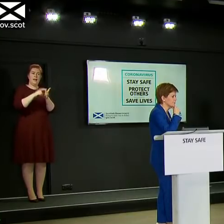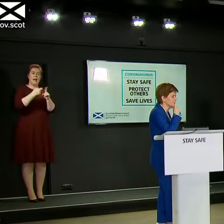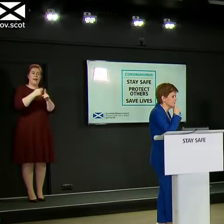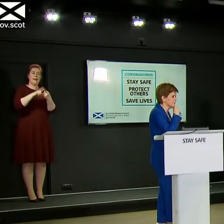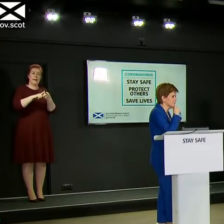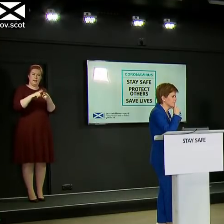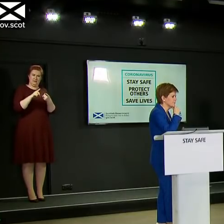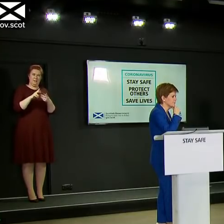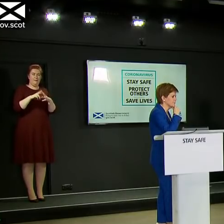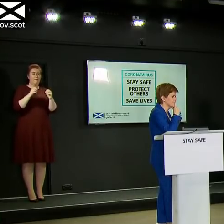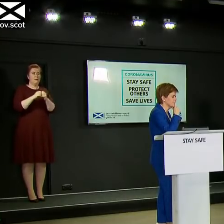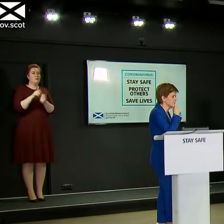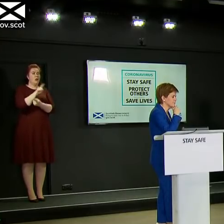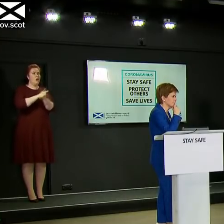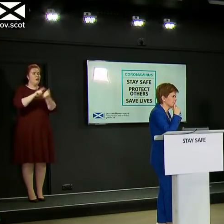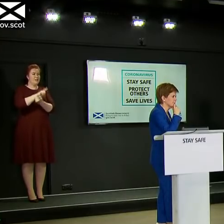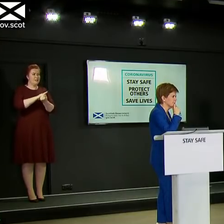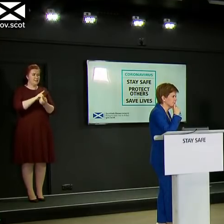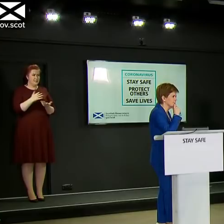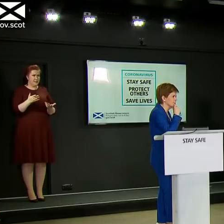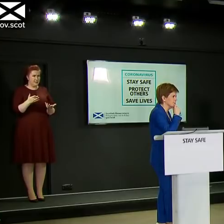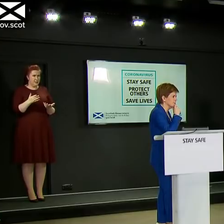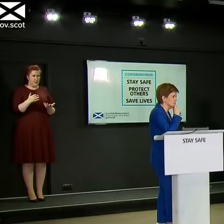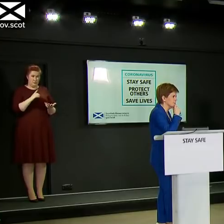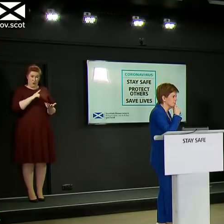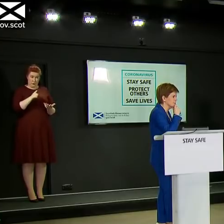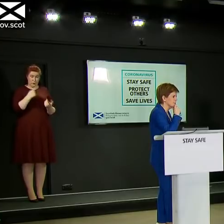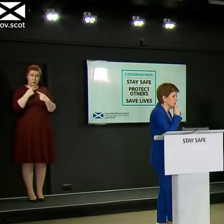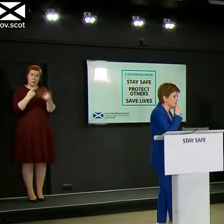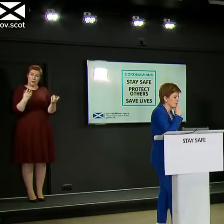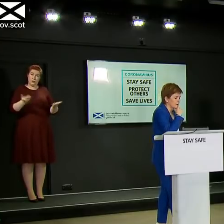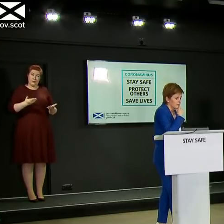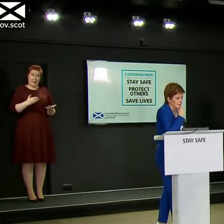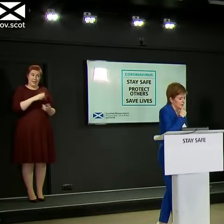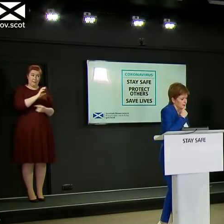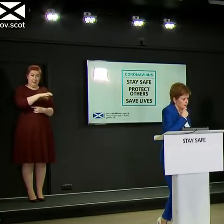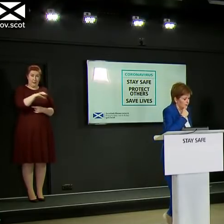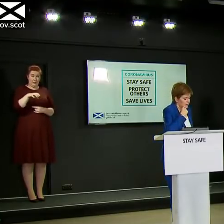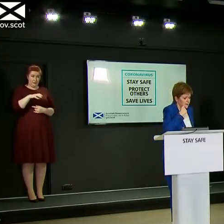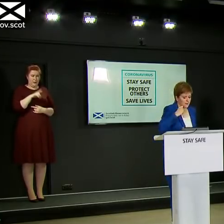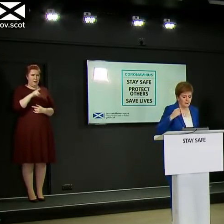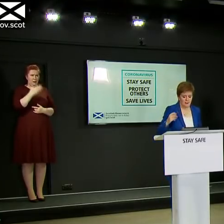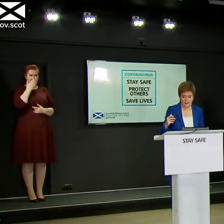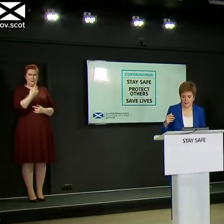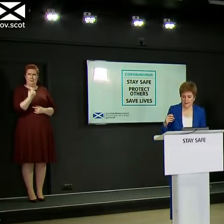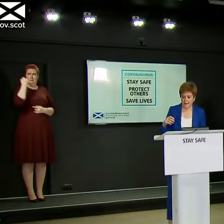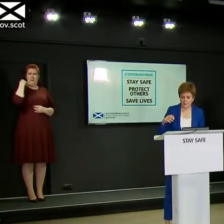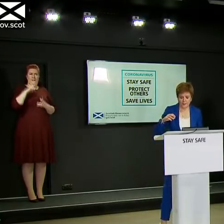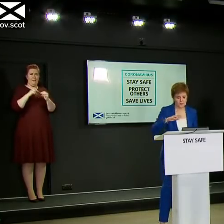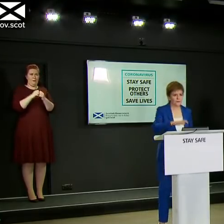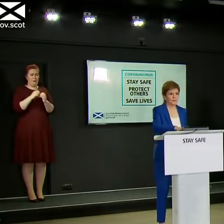you put out today makes the early secrecy around the Nike cluster sound all the more strange, surely.